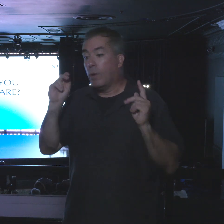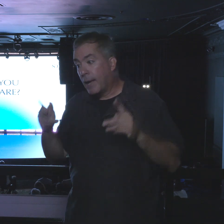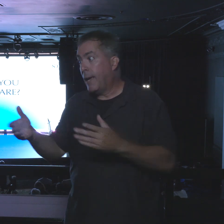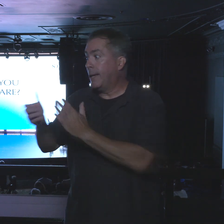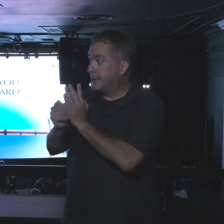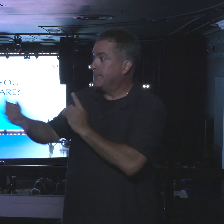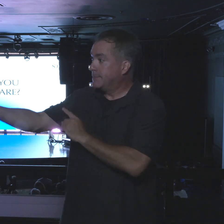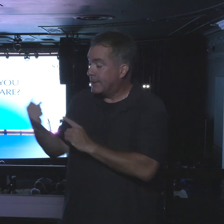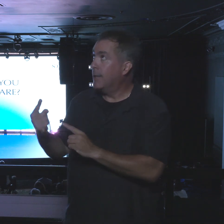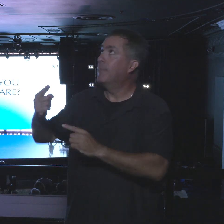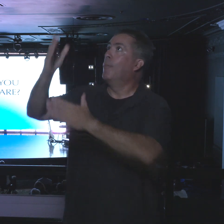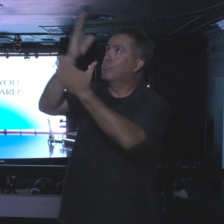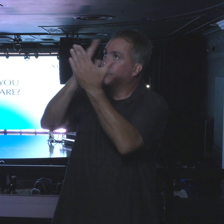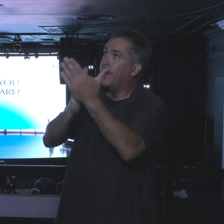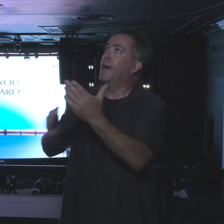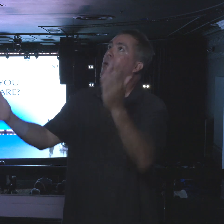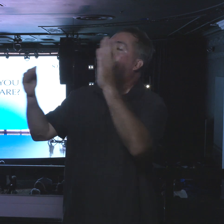Break it up. Tip the pan.